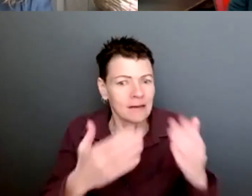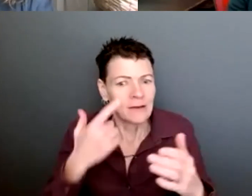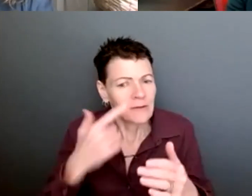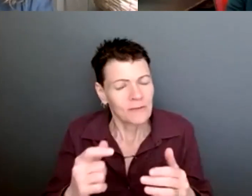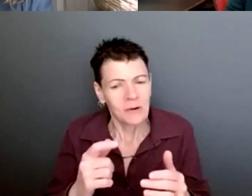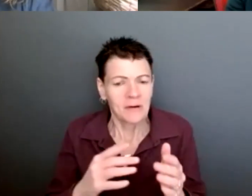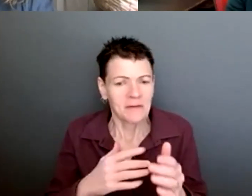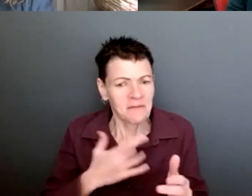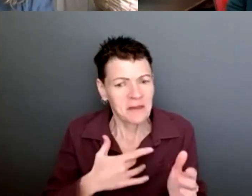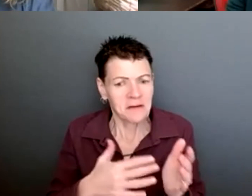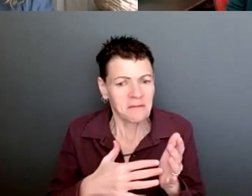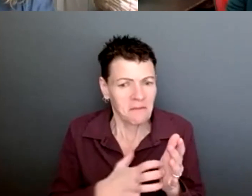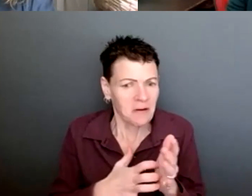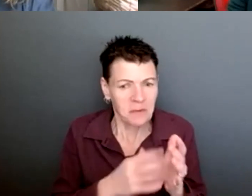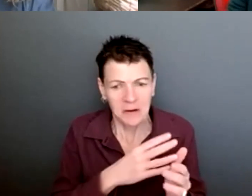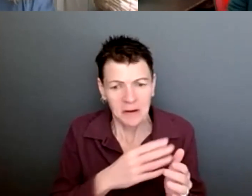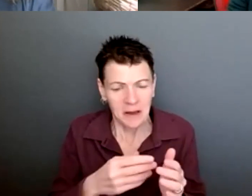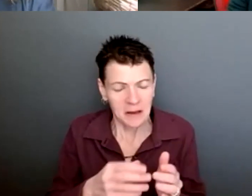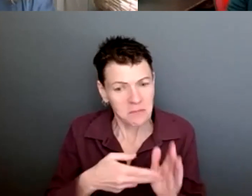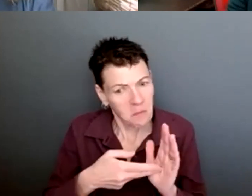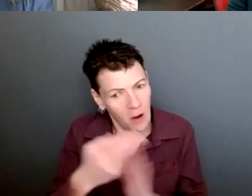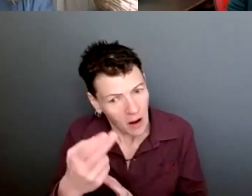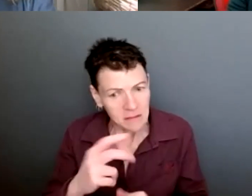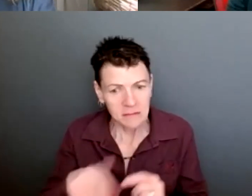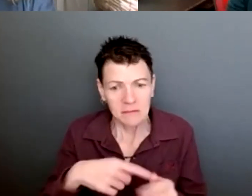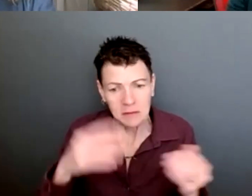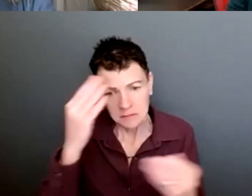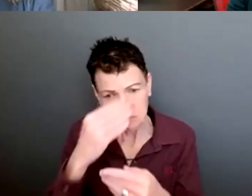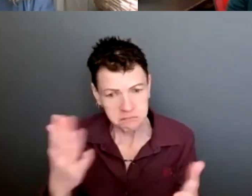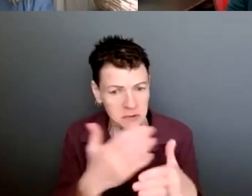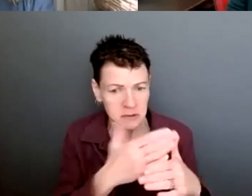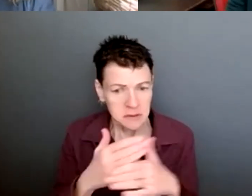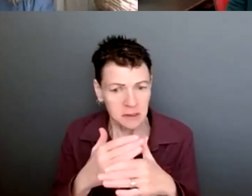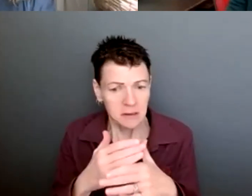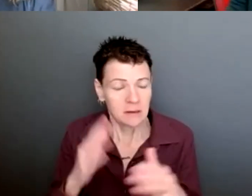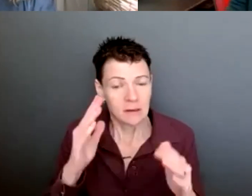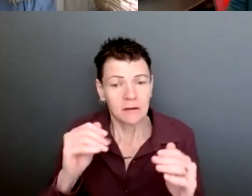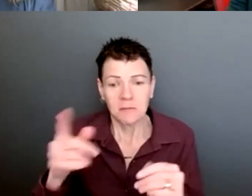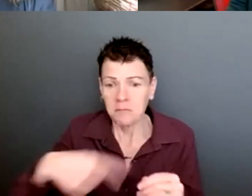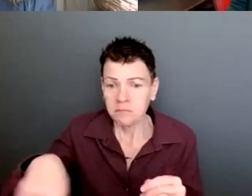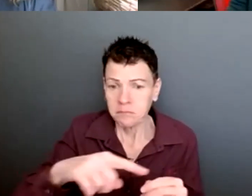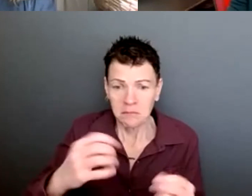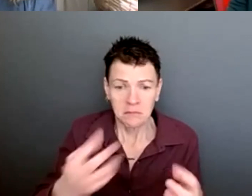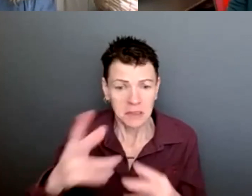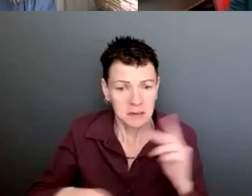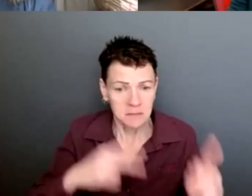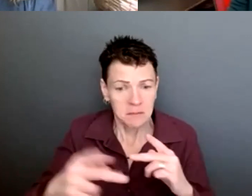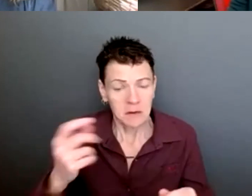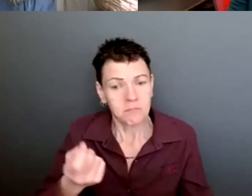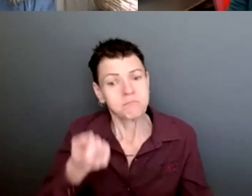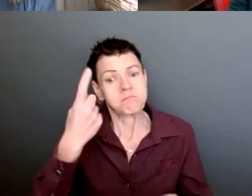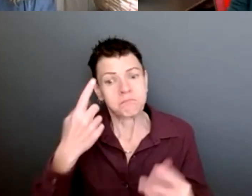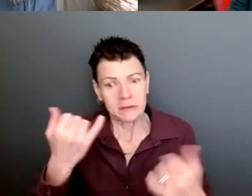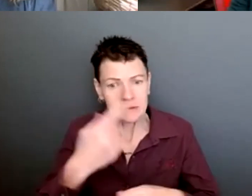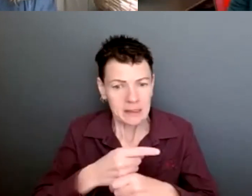being completely authentic in your conversation. And I really hope that it's helped to open the eyes of a lot of people that are here at the conference today. So